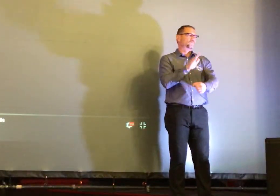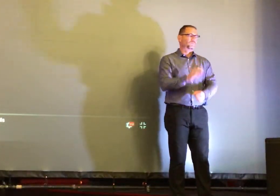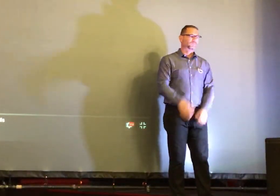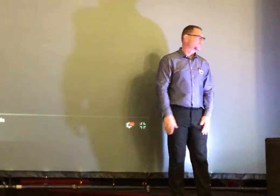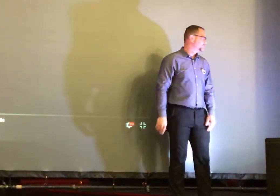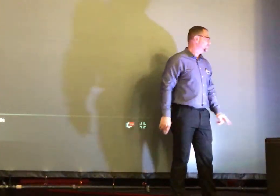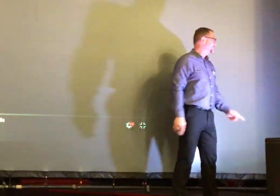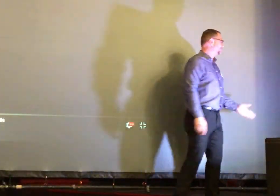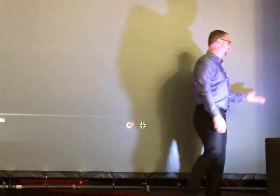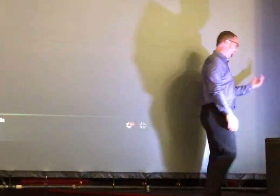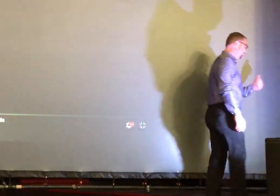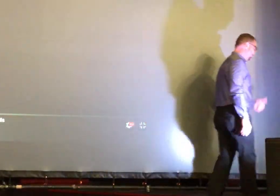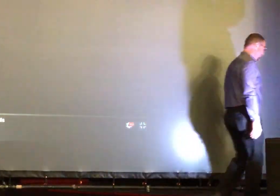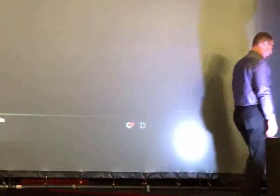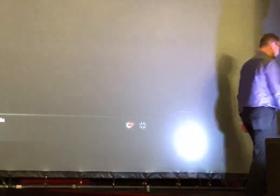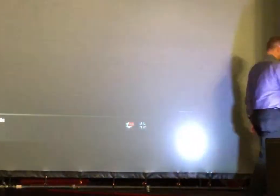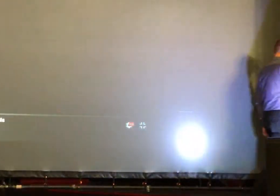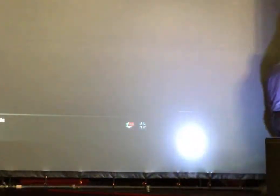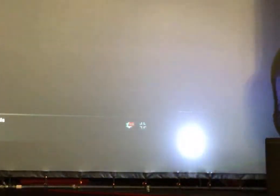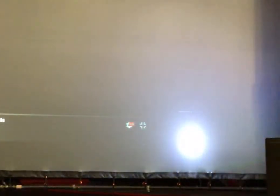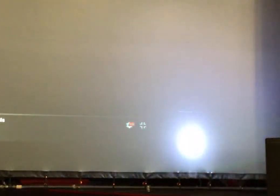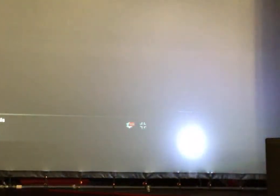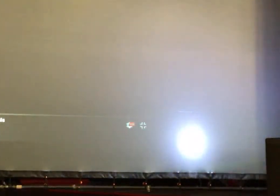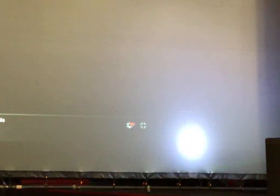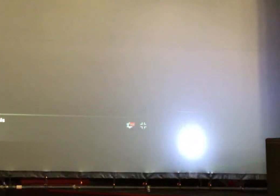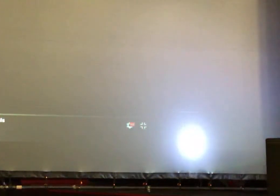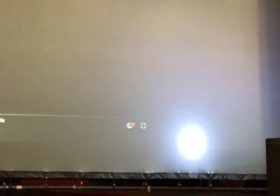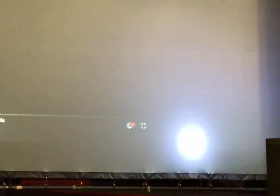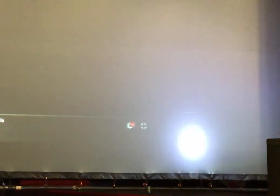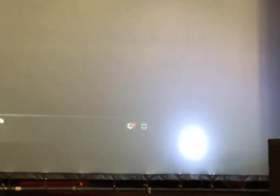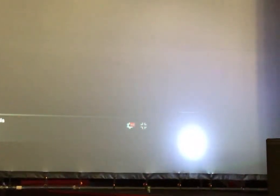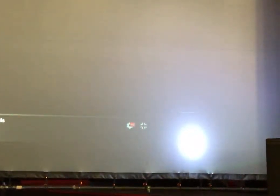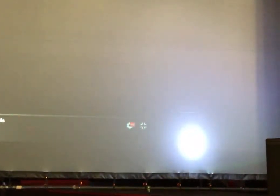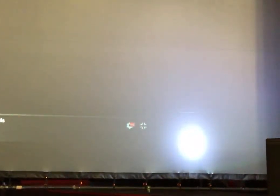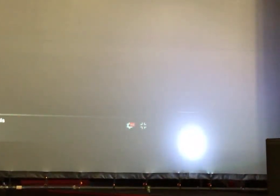we have a couple of students who would like to do a song in honor of Don